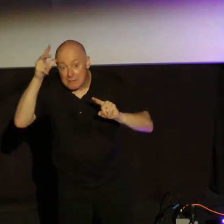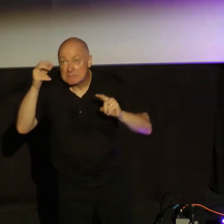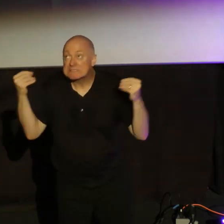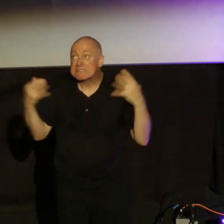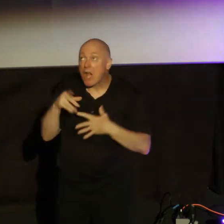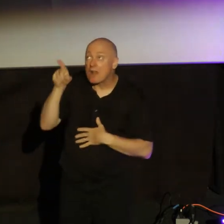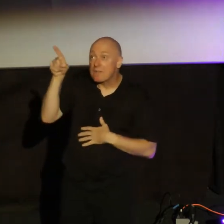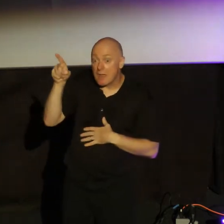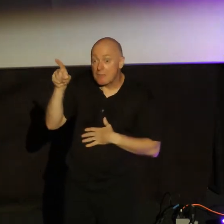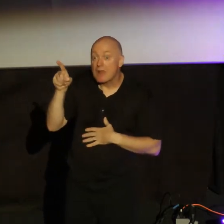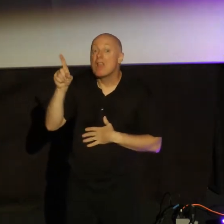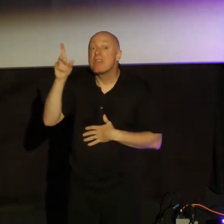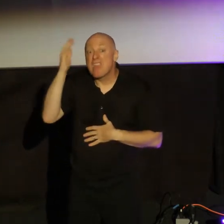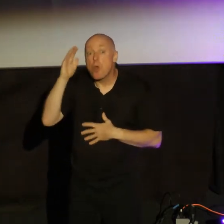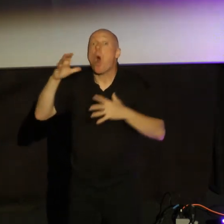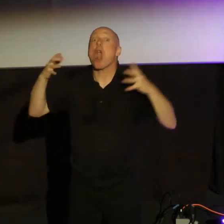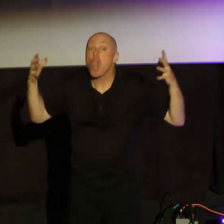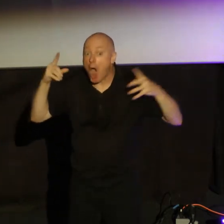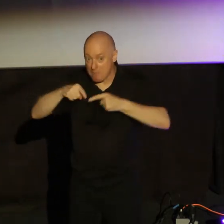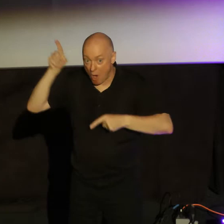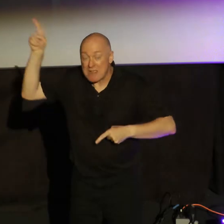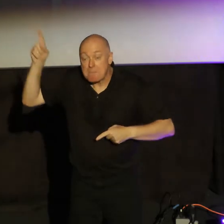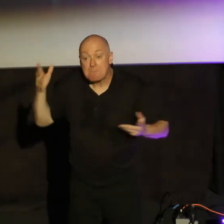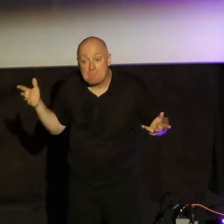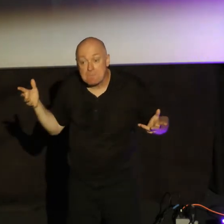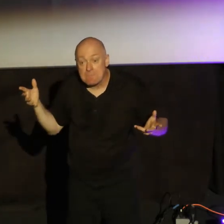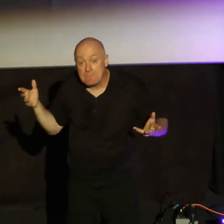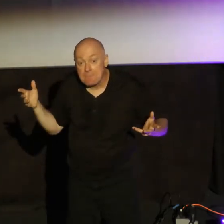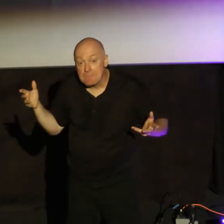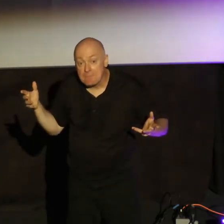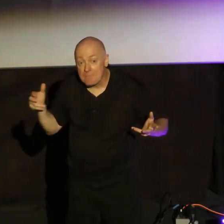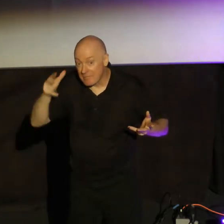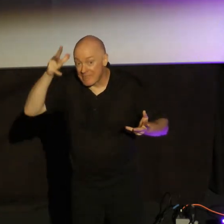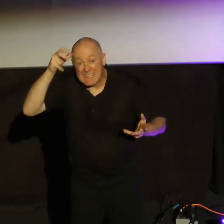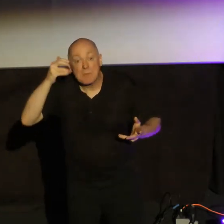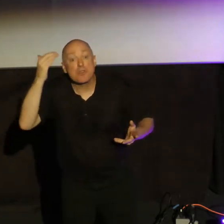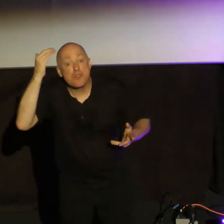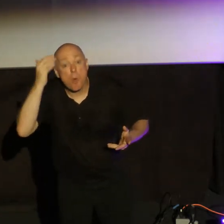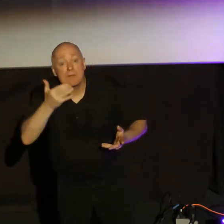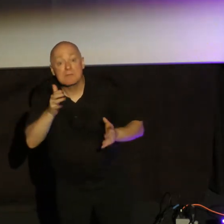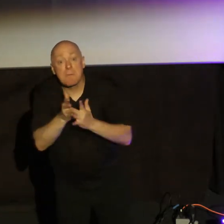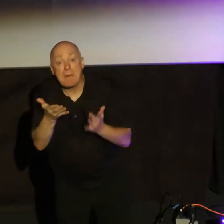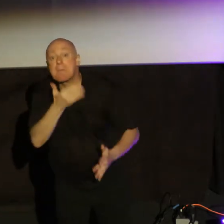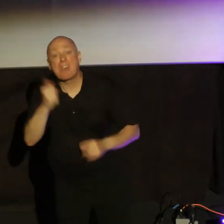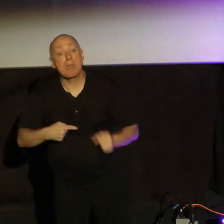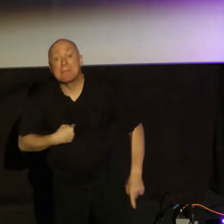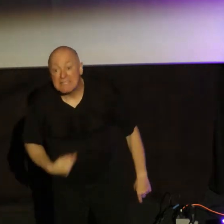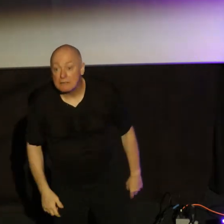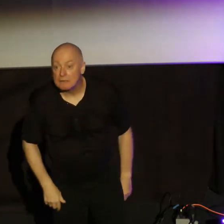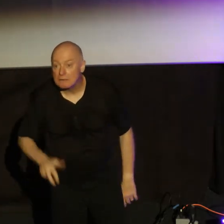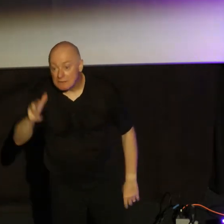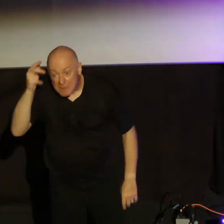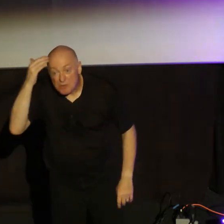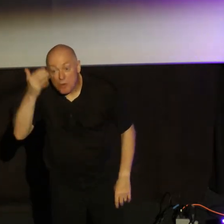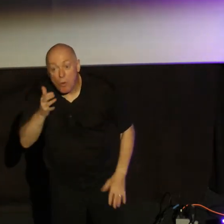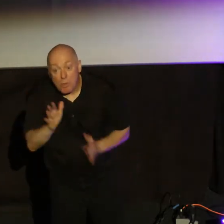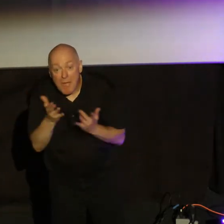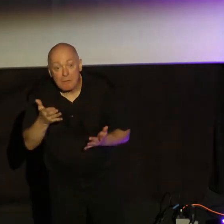And they do know a lot about him. And they know this Bible better than I do. But they're not saved.